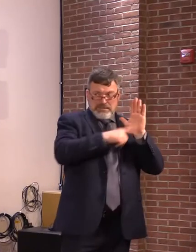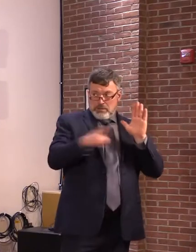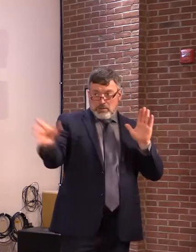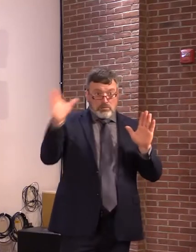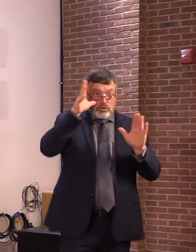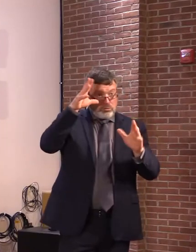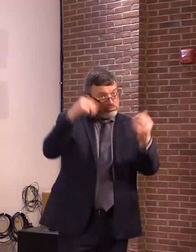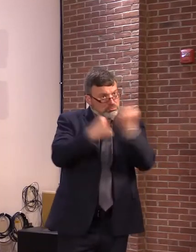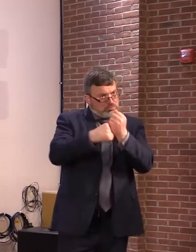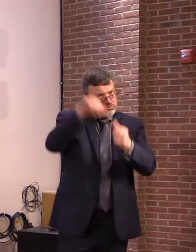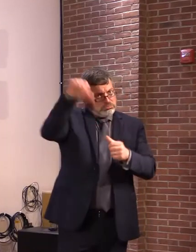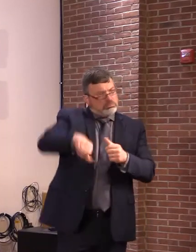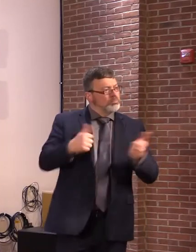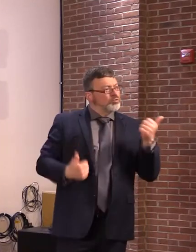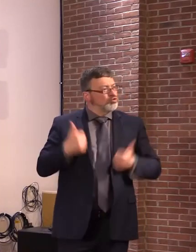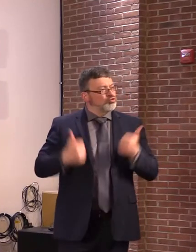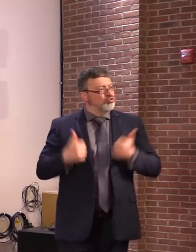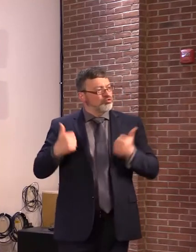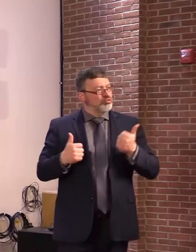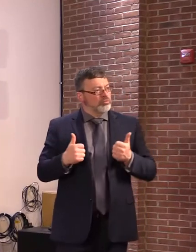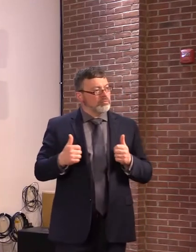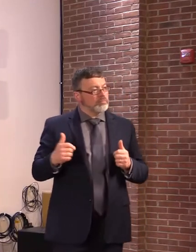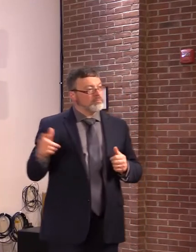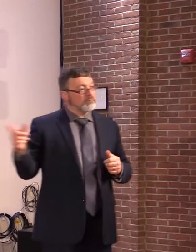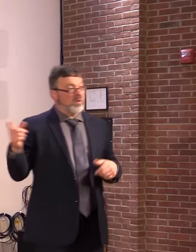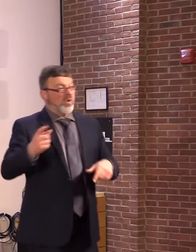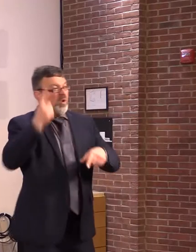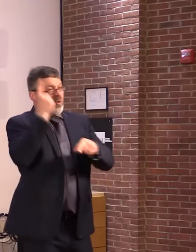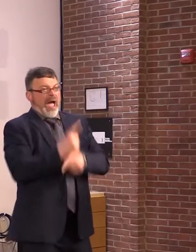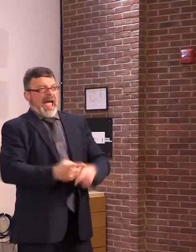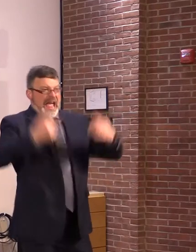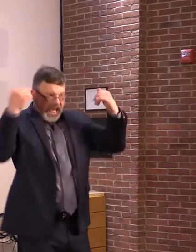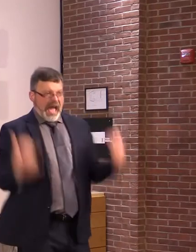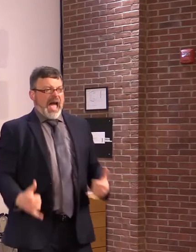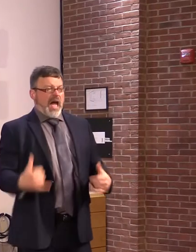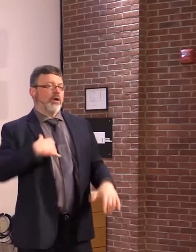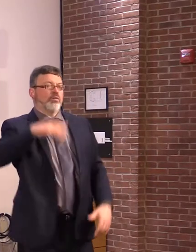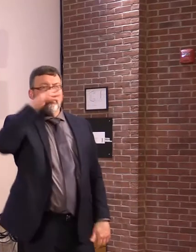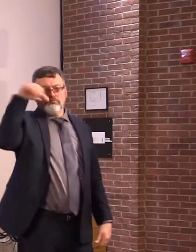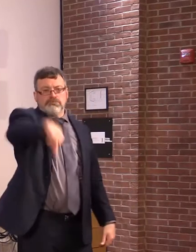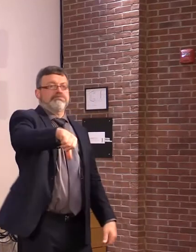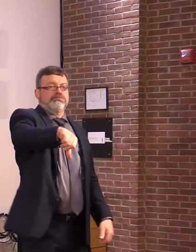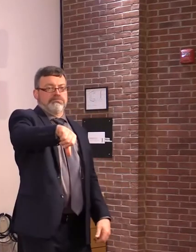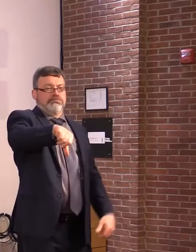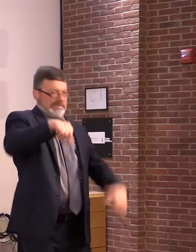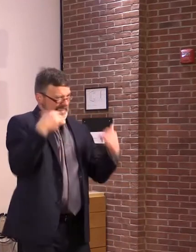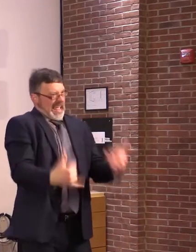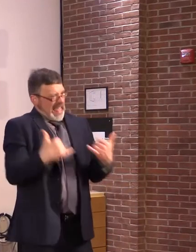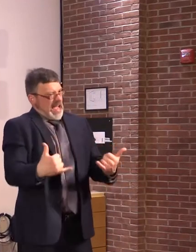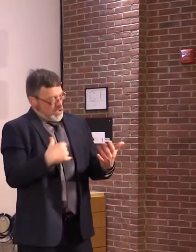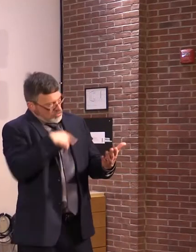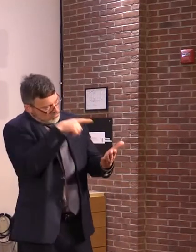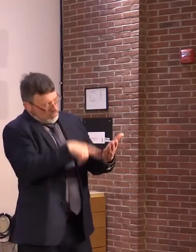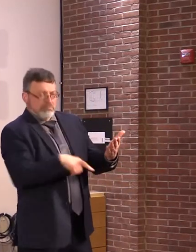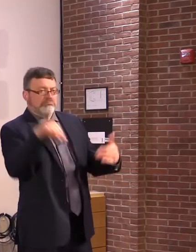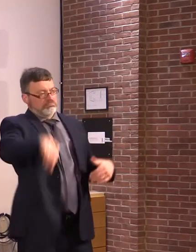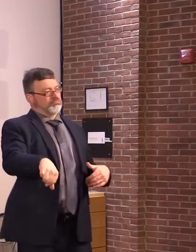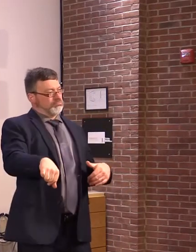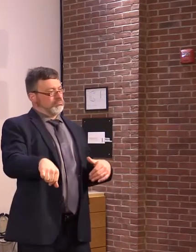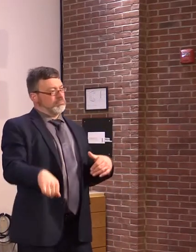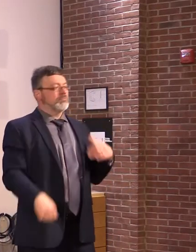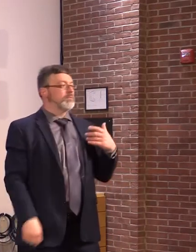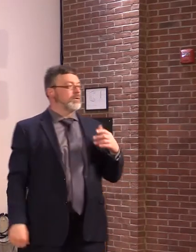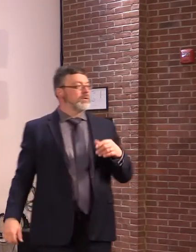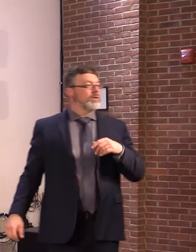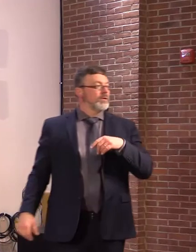right now? Yes. We're better off without it. And would it be just hinging on the downtown consumption? If